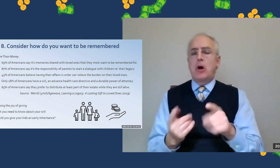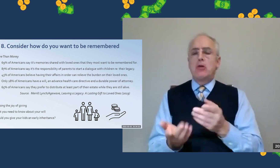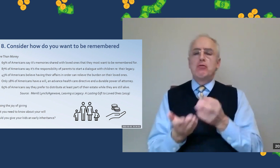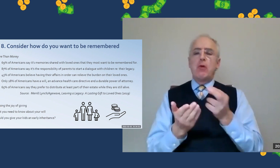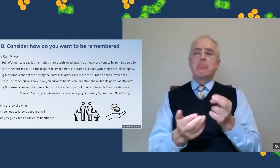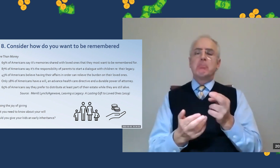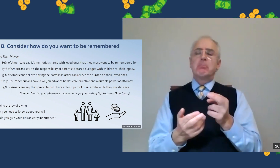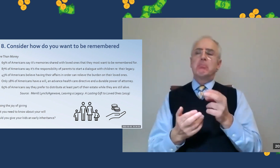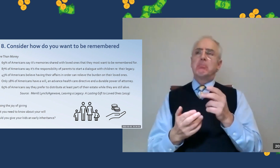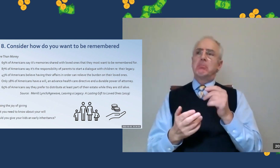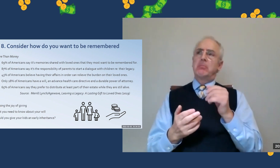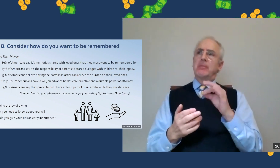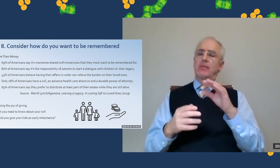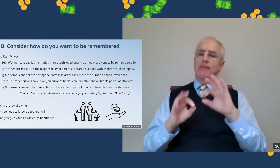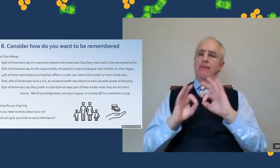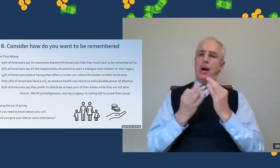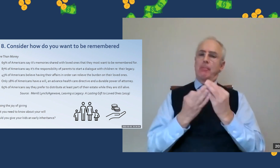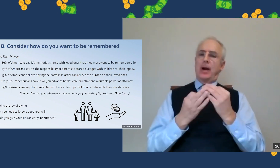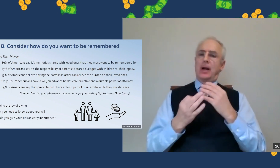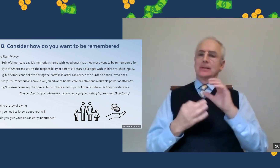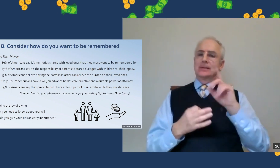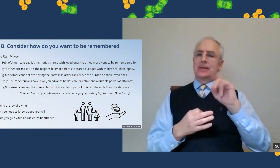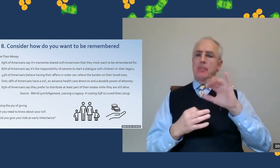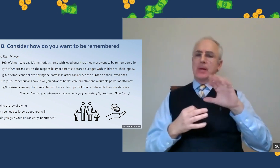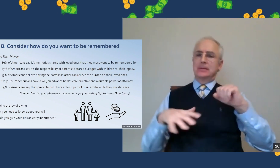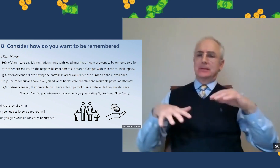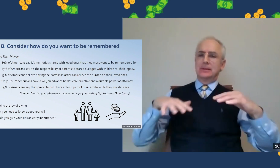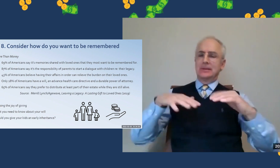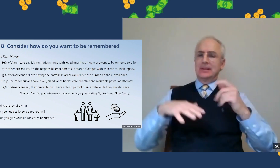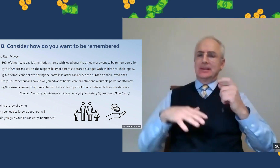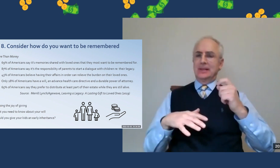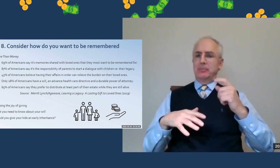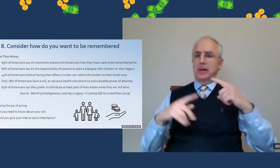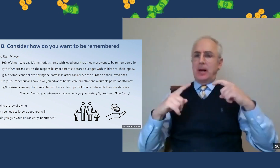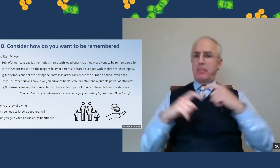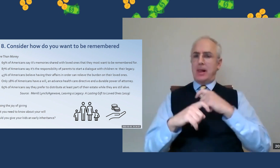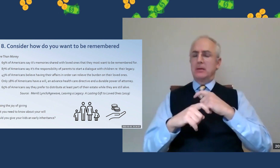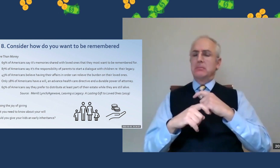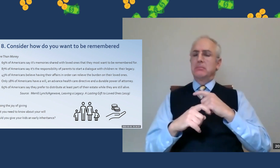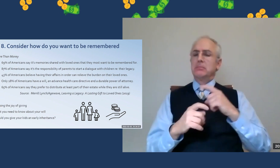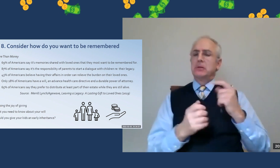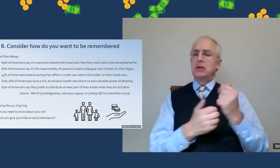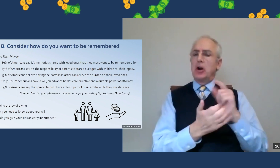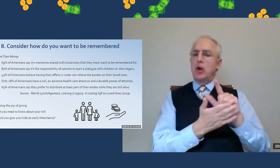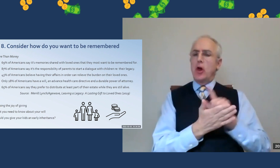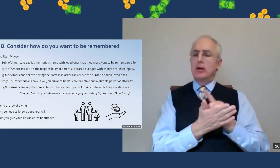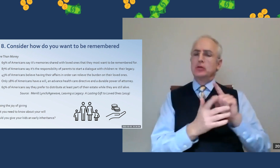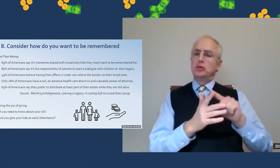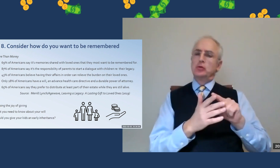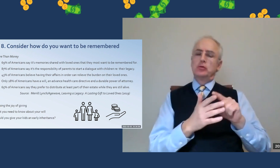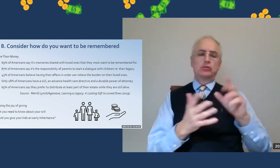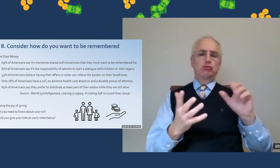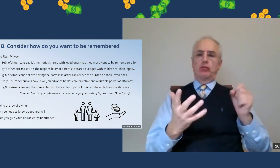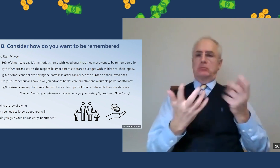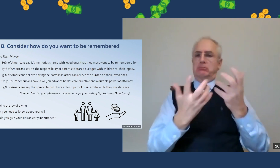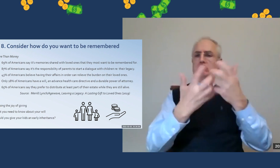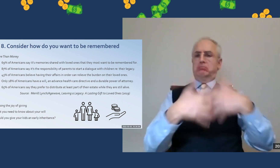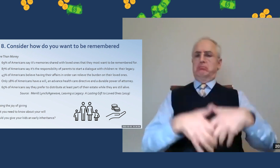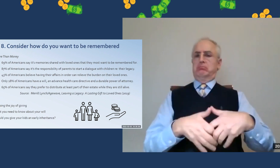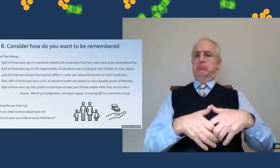at least that's something. But what I would recommend, especially when there are complex family dynamics, is to have a